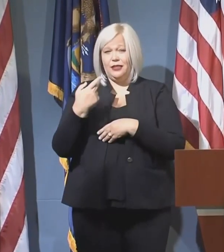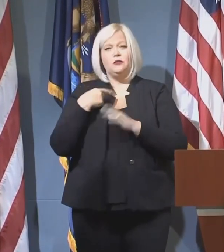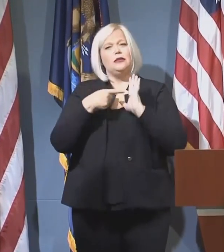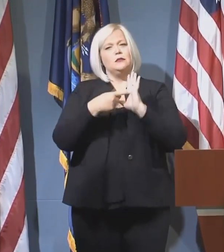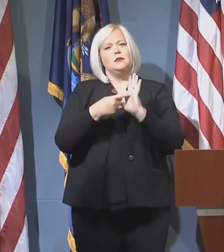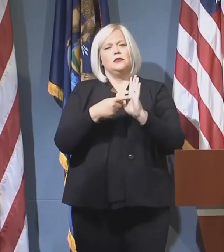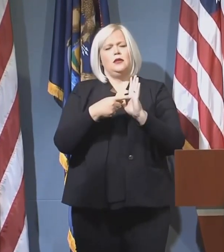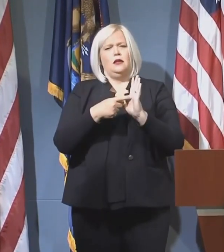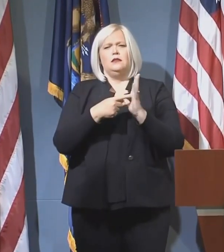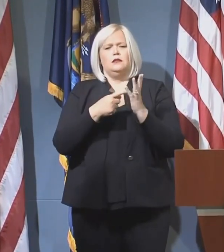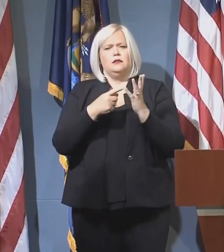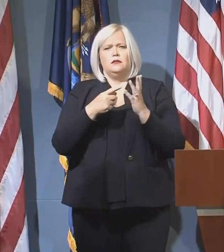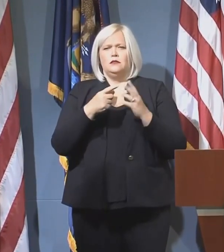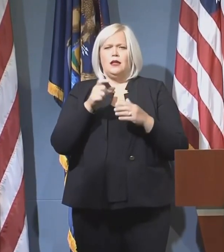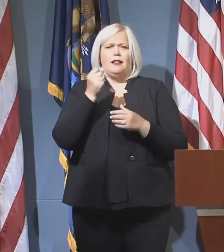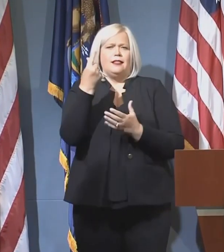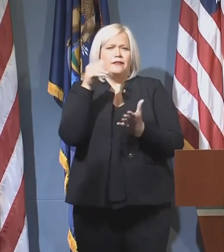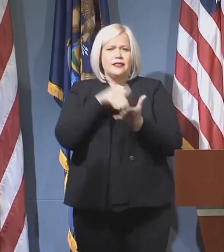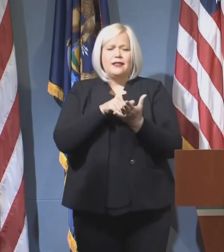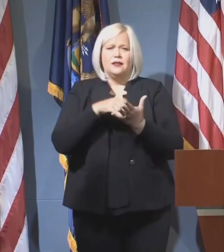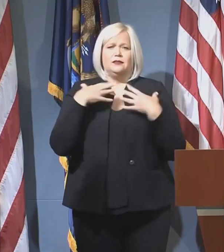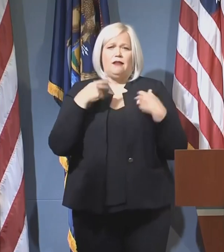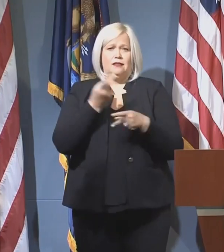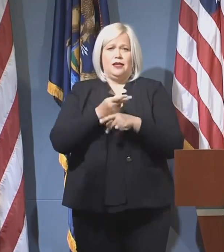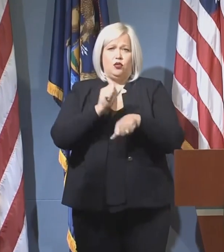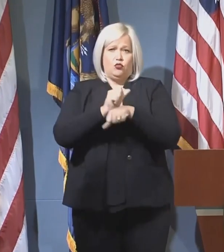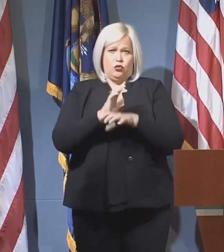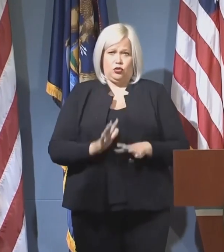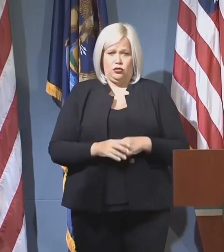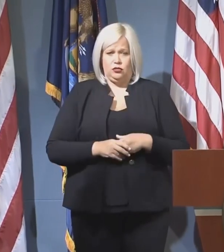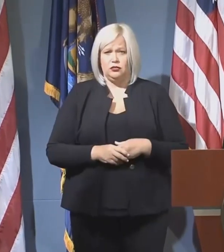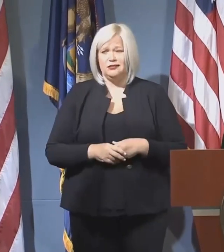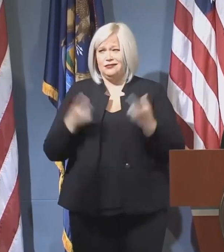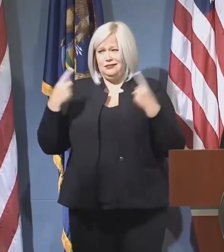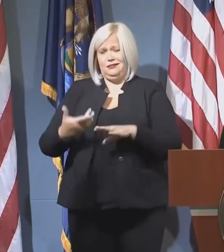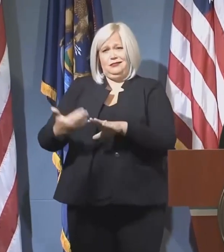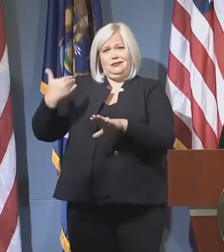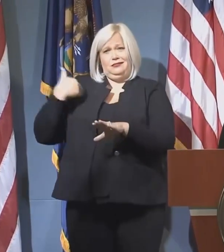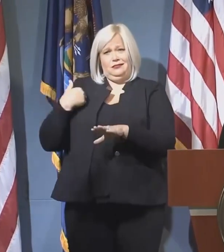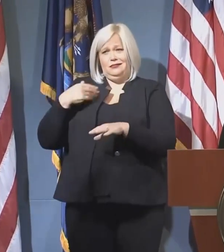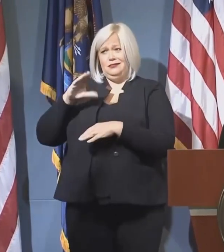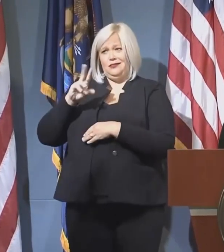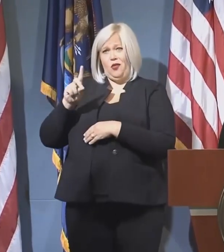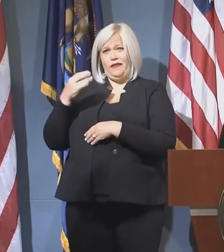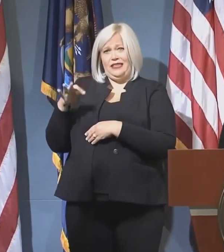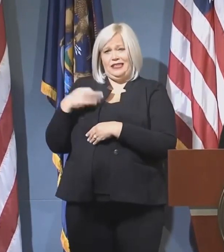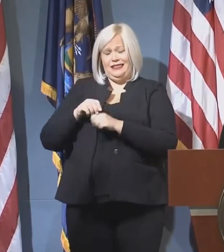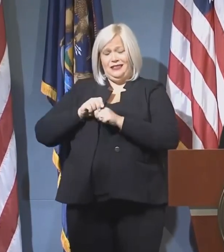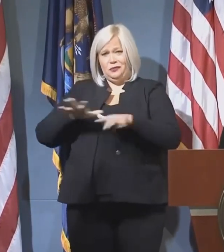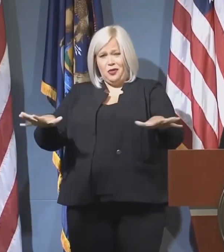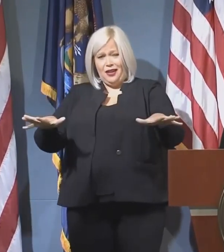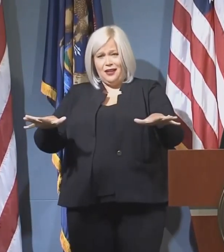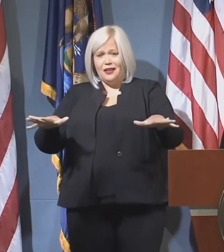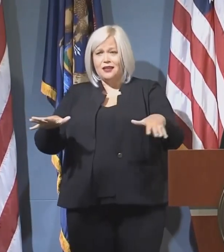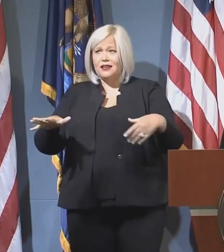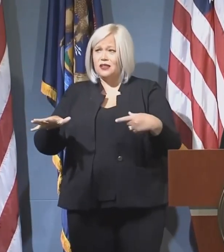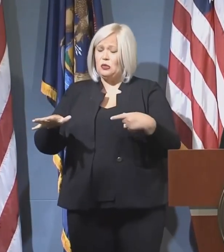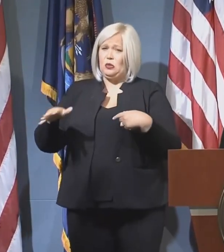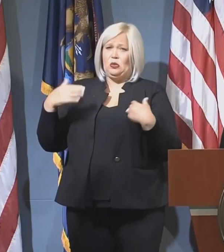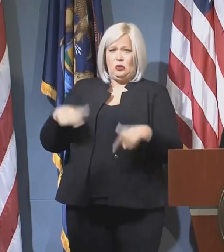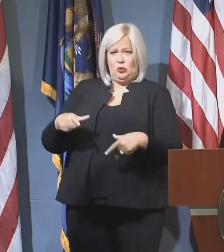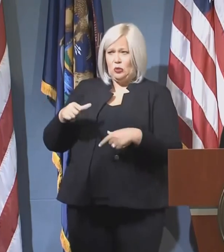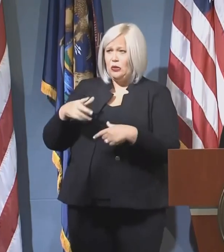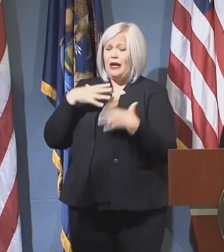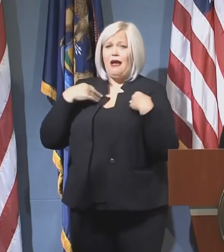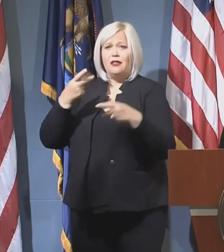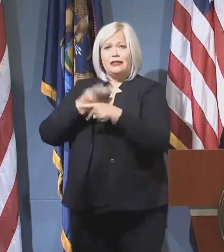,000 frontline healthcare workers. When COVID hit our communities in Michigan, our frontline workers were the first responders who put their